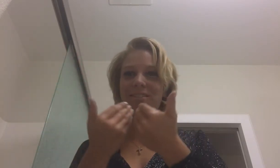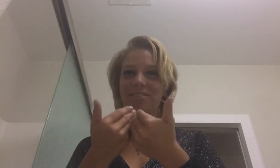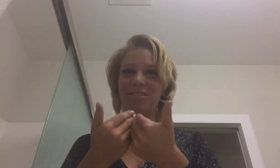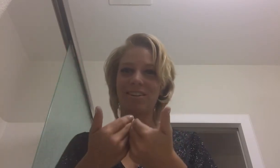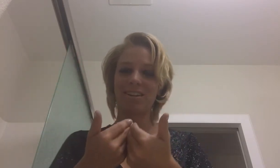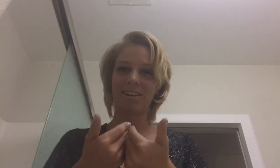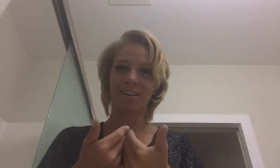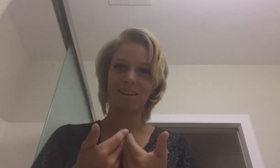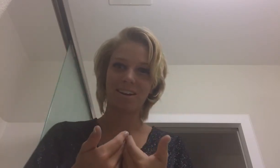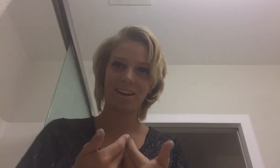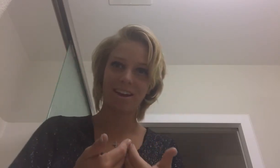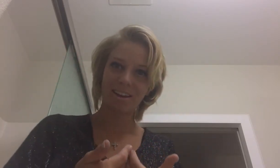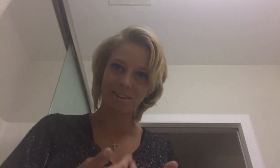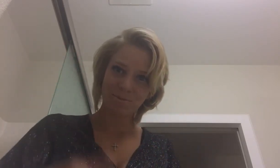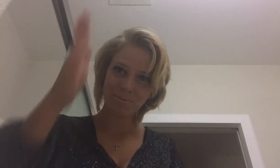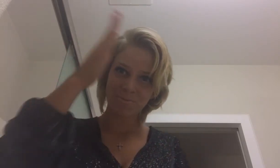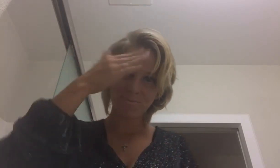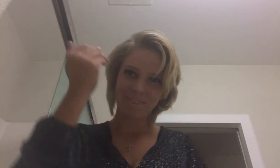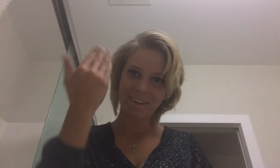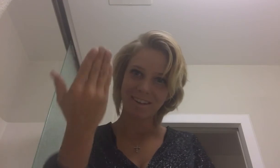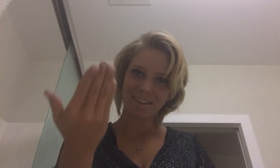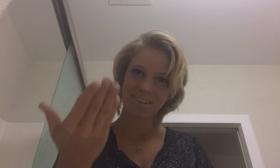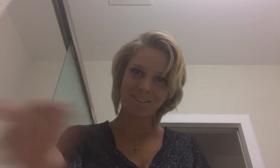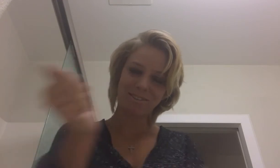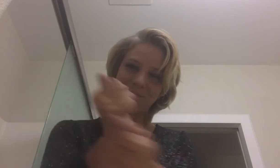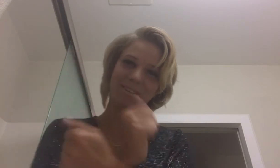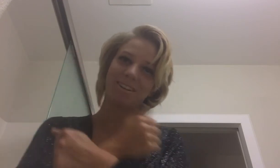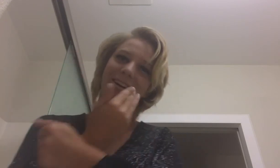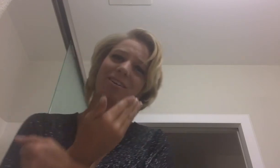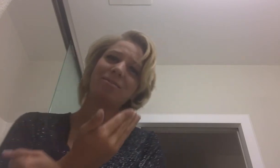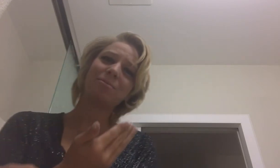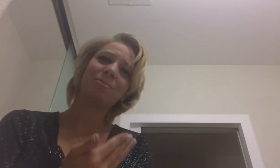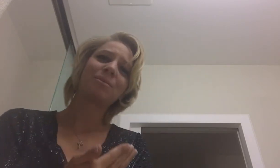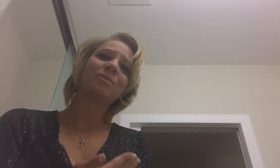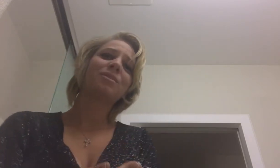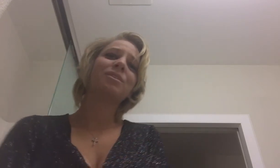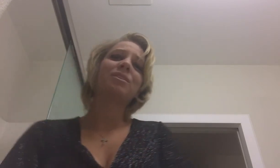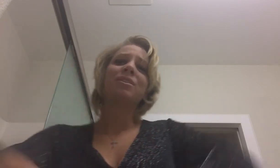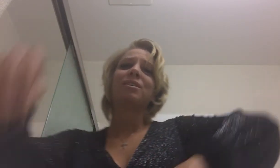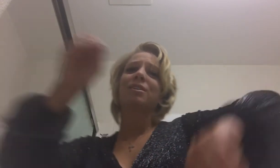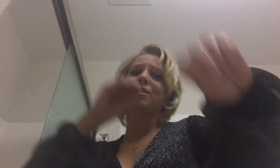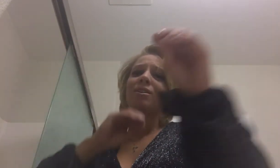everything I am Because you loved me You